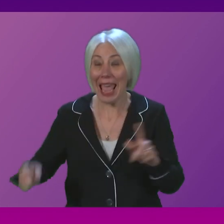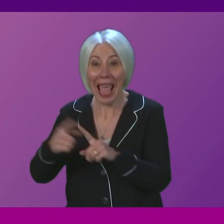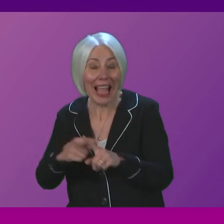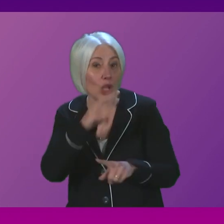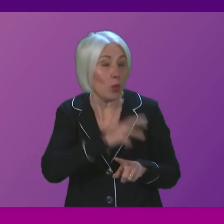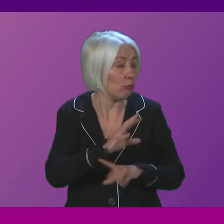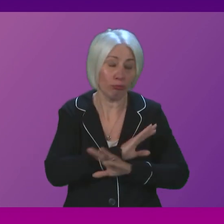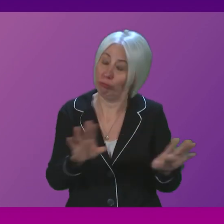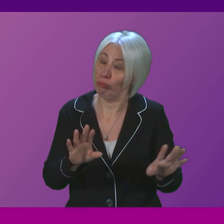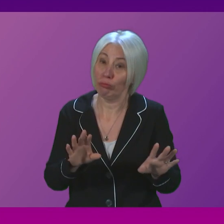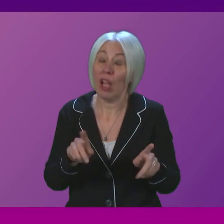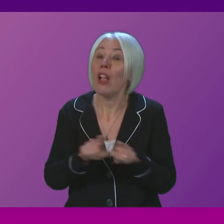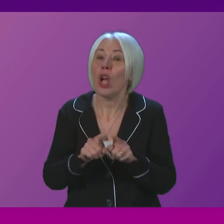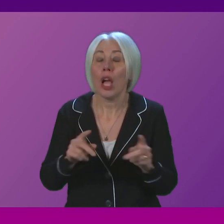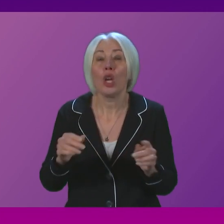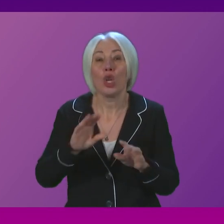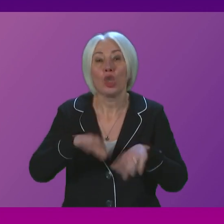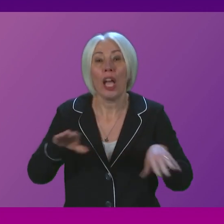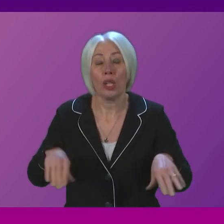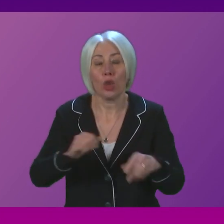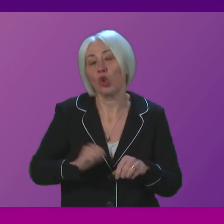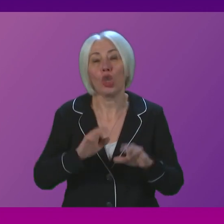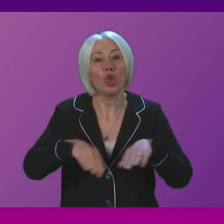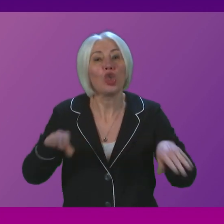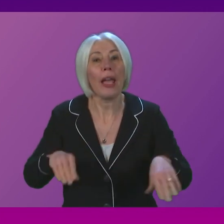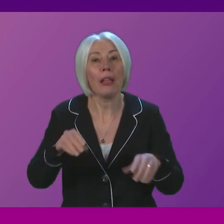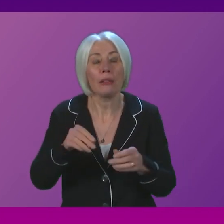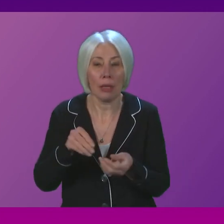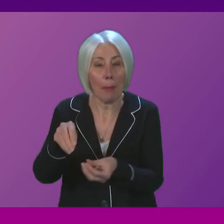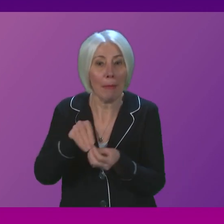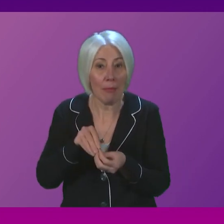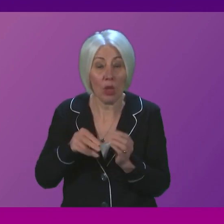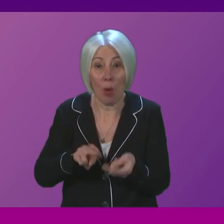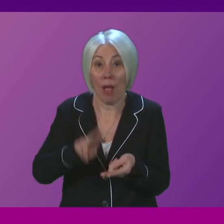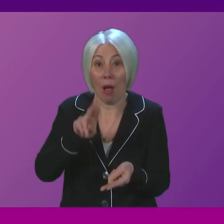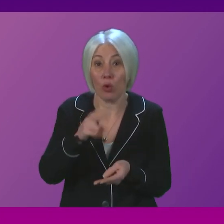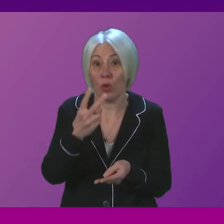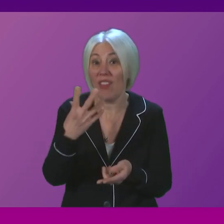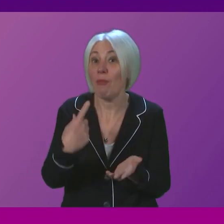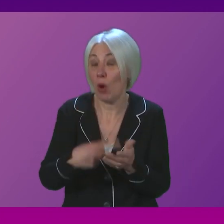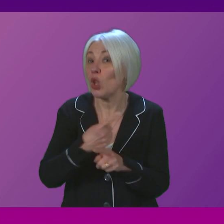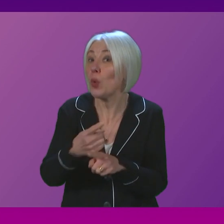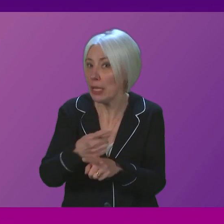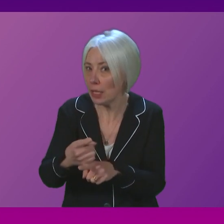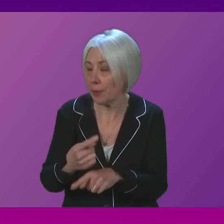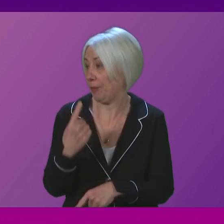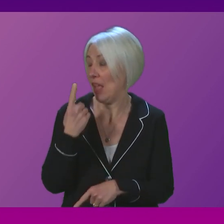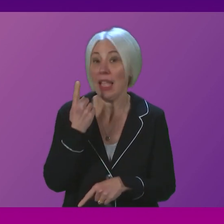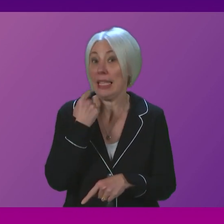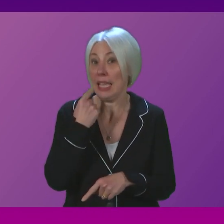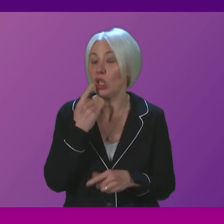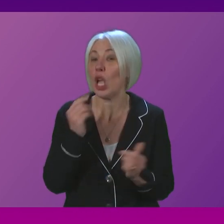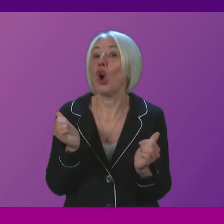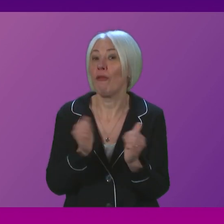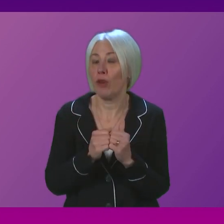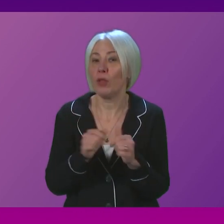includes the Scottish child payment which will shortly increase to 25 pounds per week and yesterday the deputy first minister also confirmed that